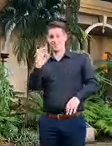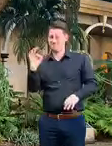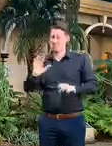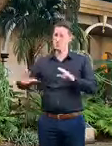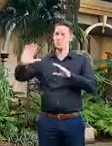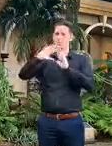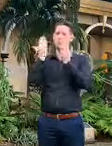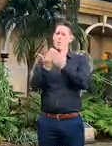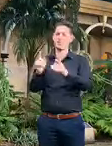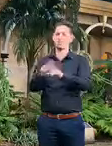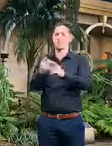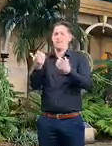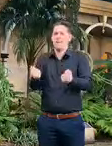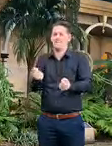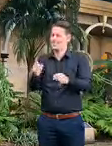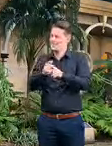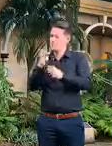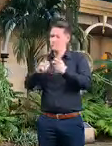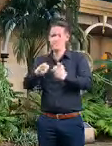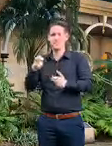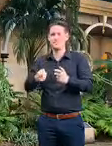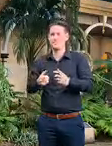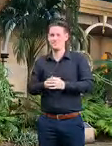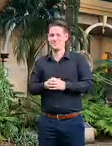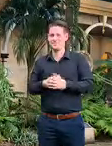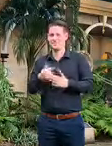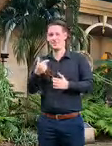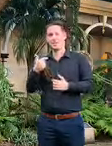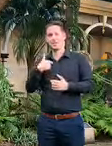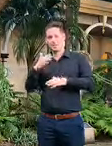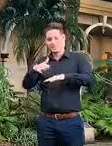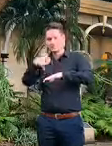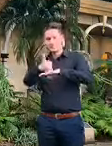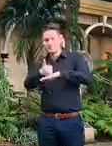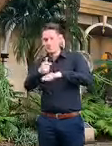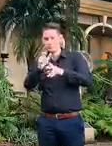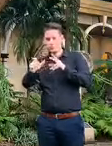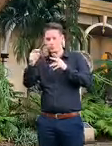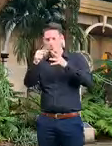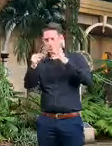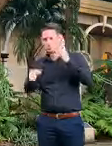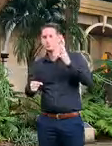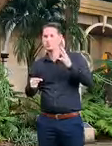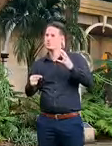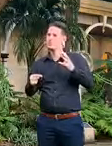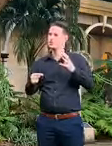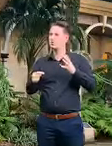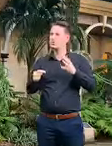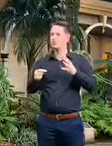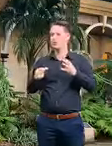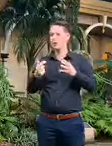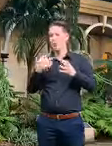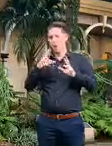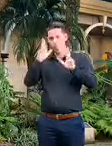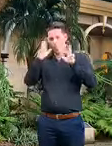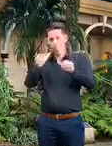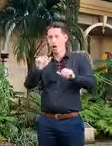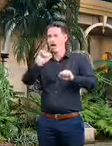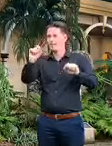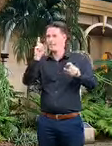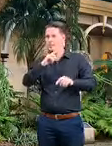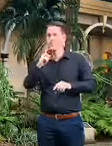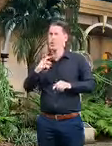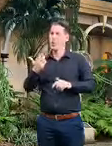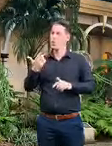to australia so all the measures that we are putting in place and we will put in place is about looking after people and